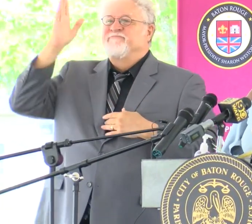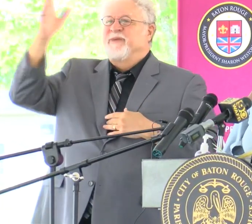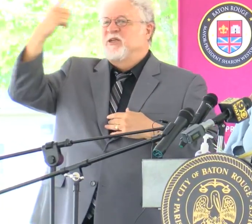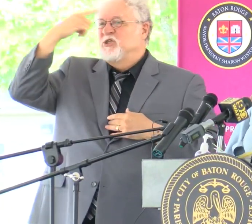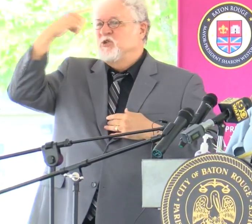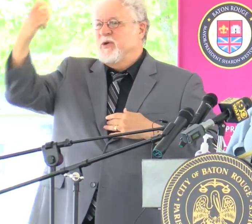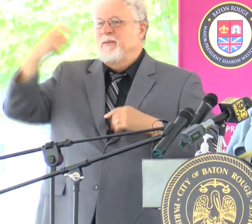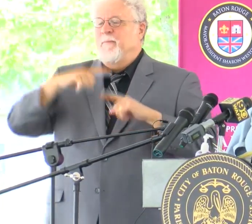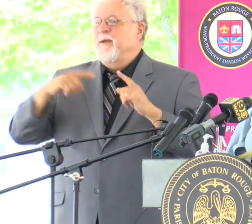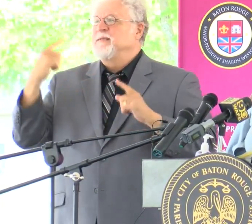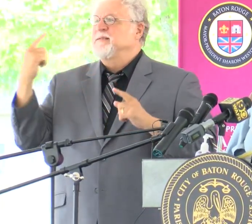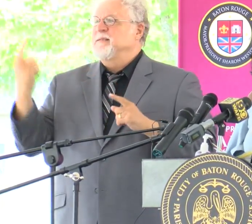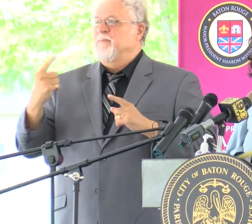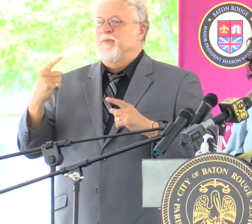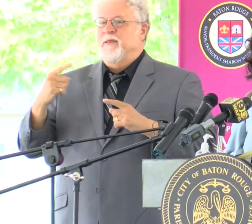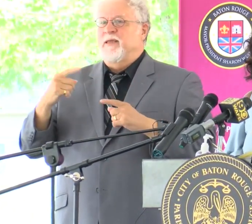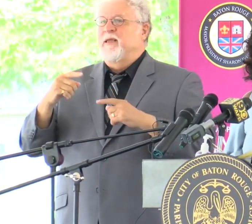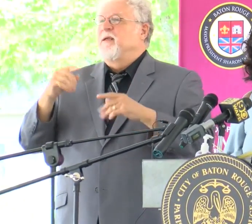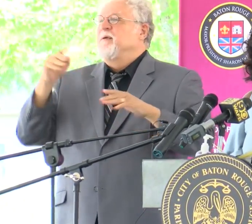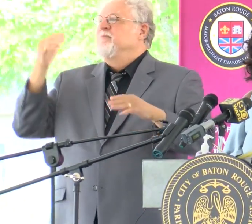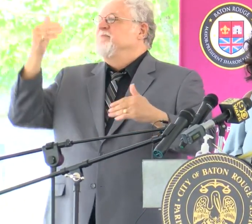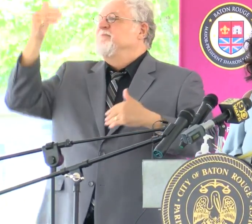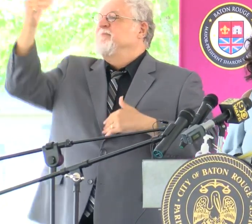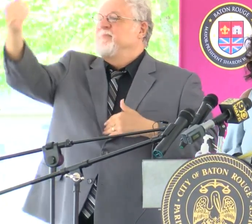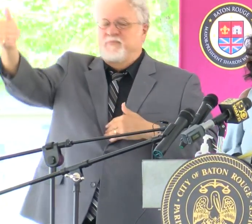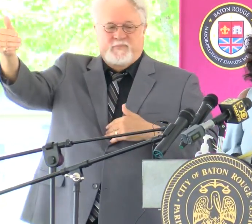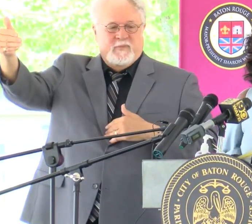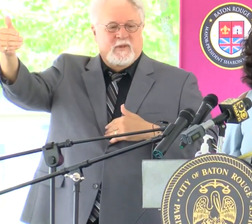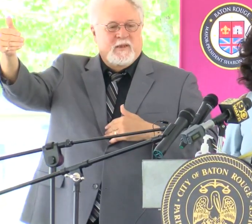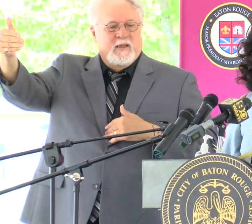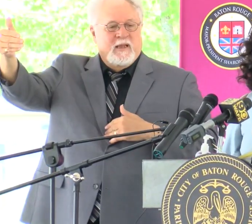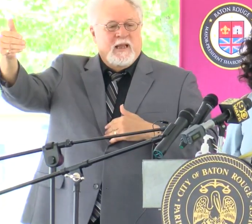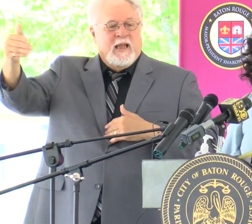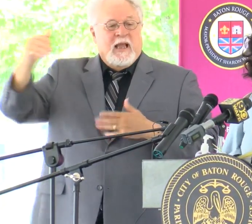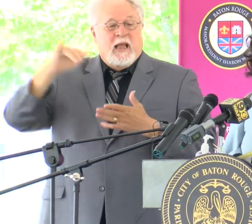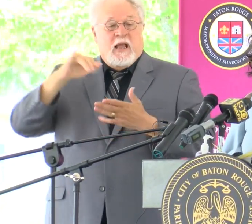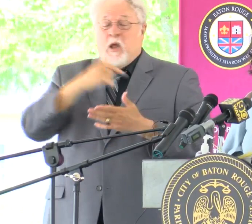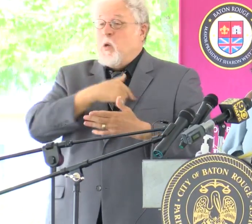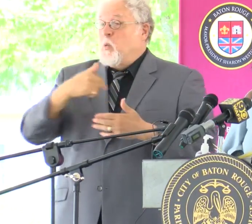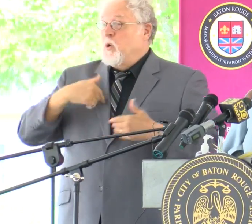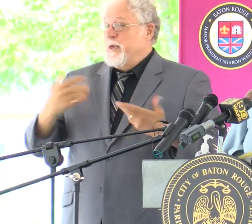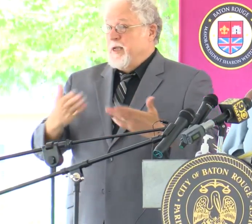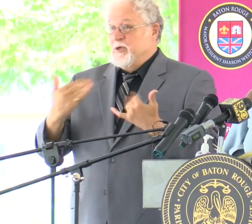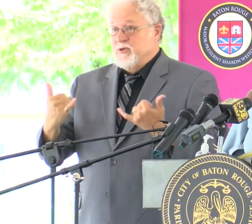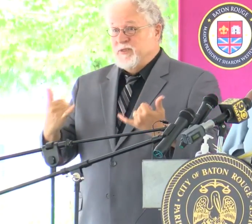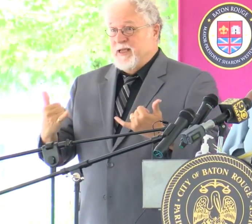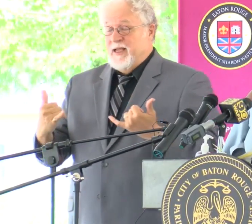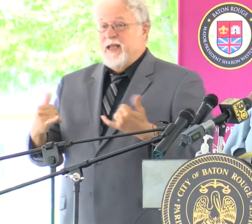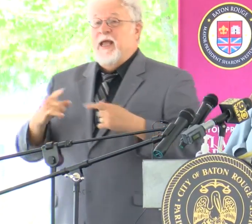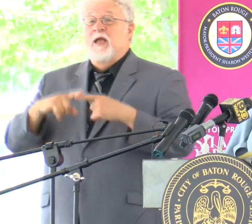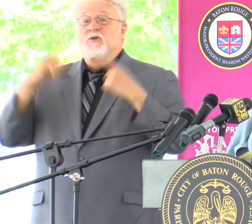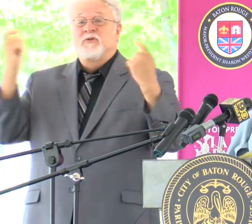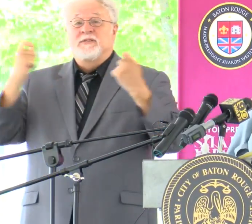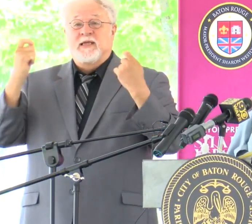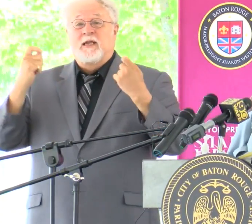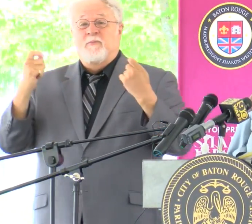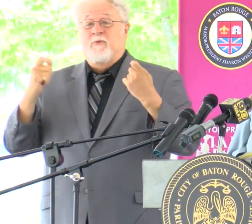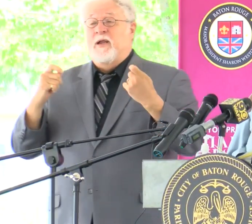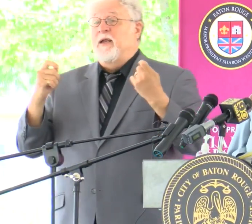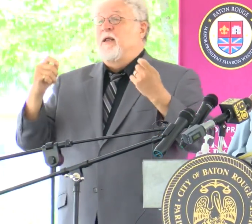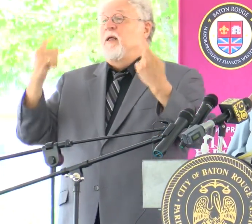yet something always on the horizon. The fact that we are here today to celebrate the